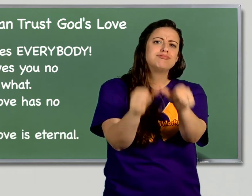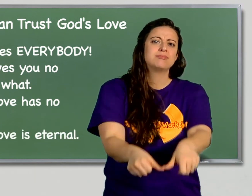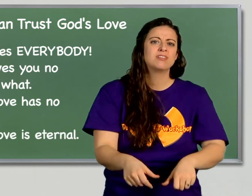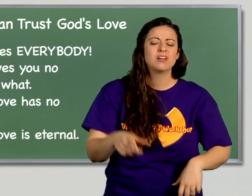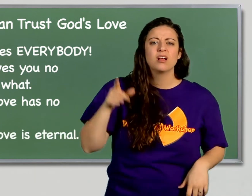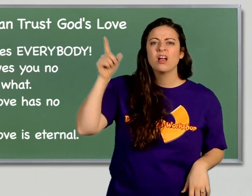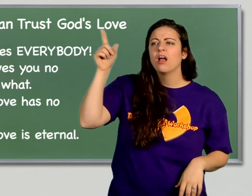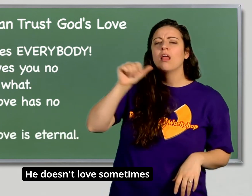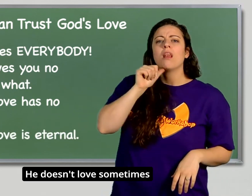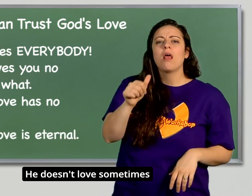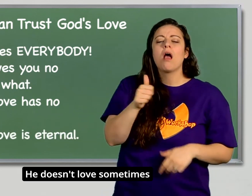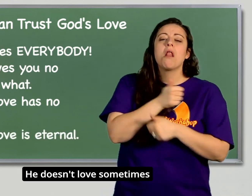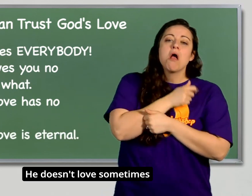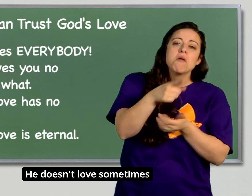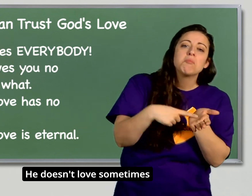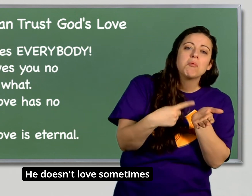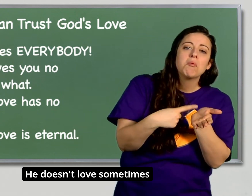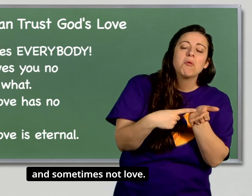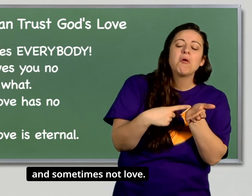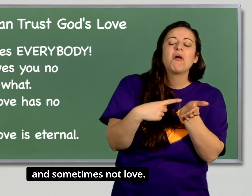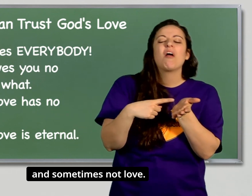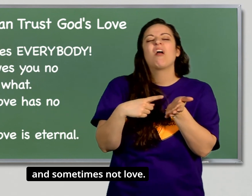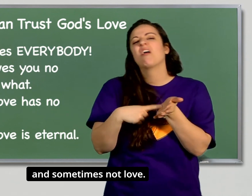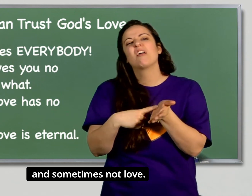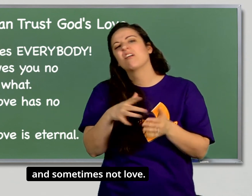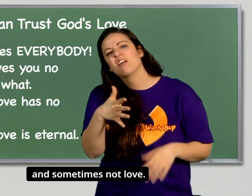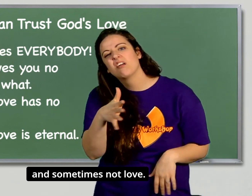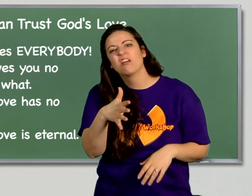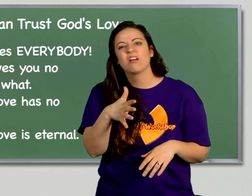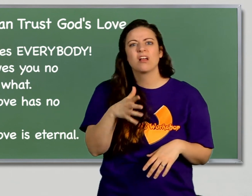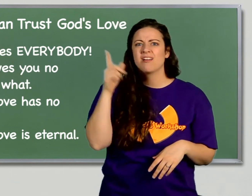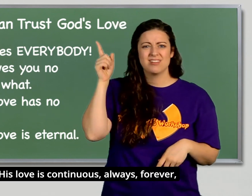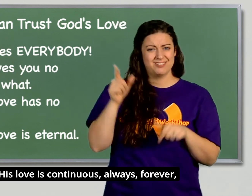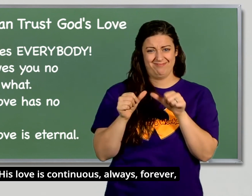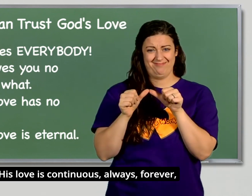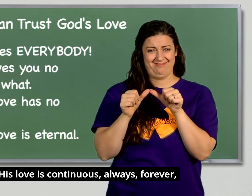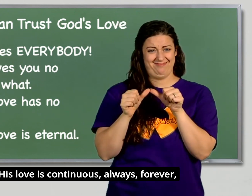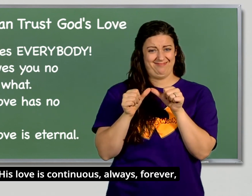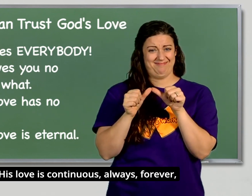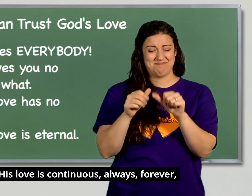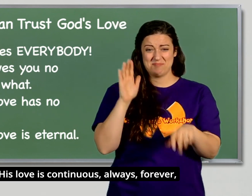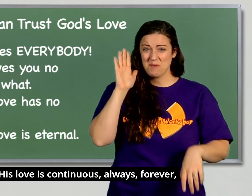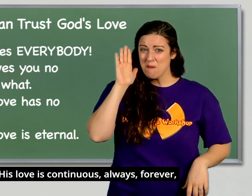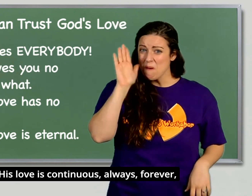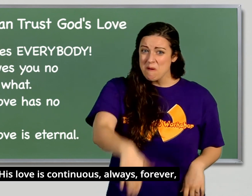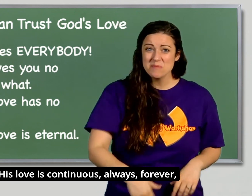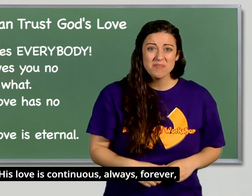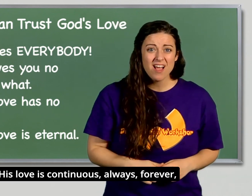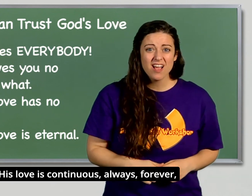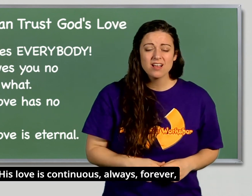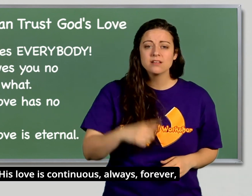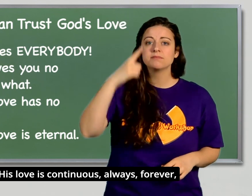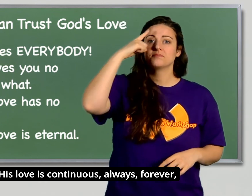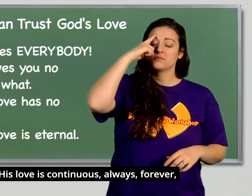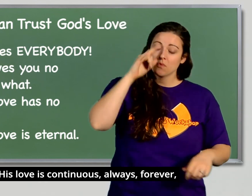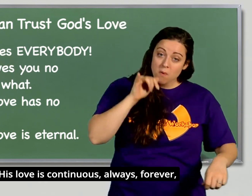He doesn't love sometimes and sometimes not love His love is continuous Always Forever